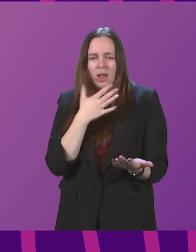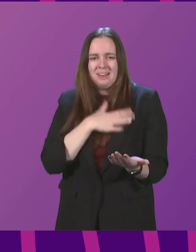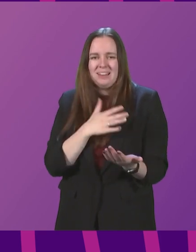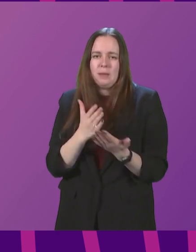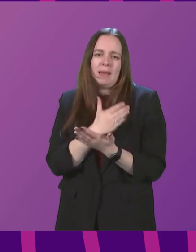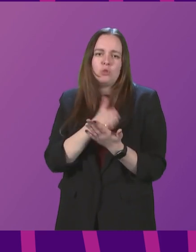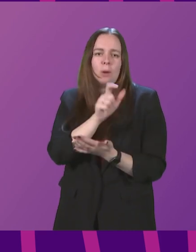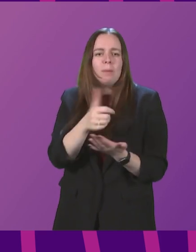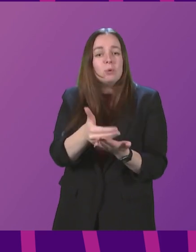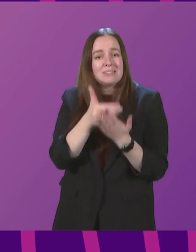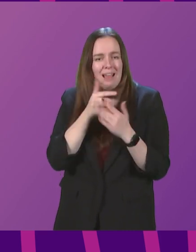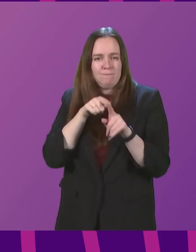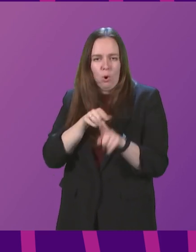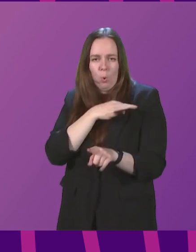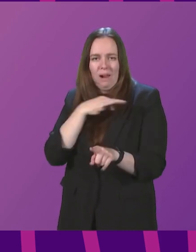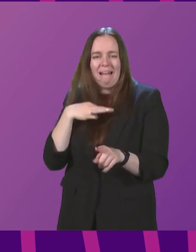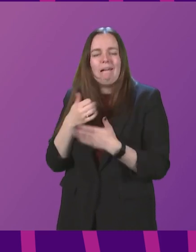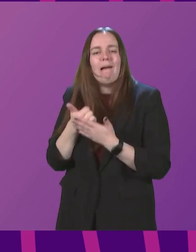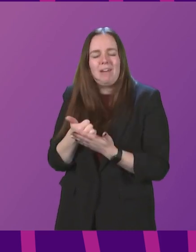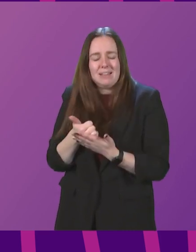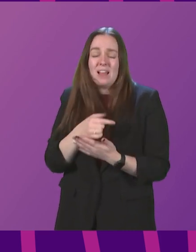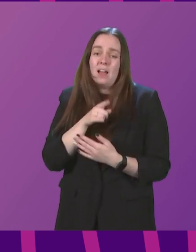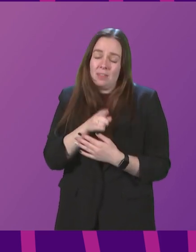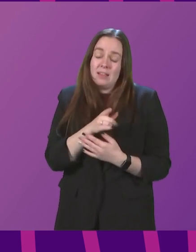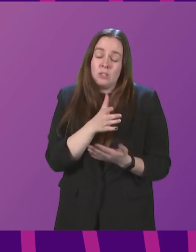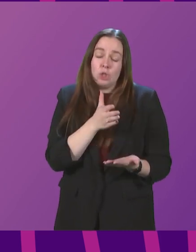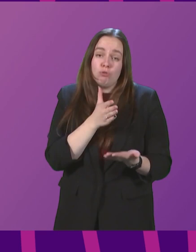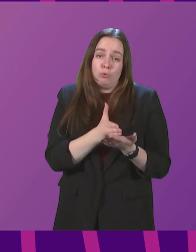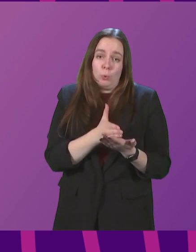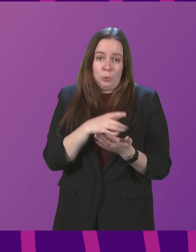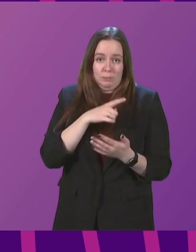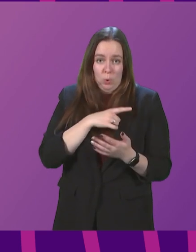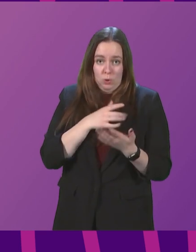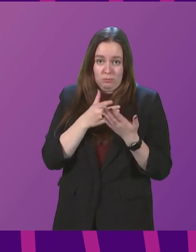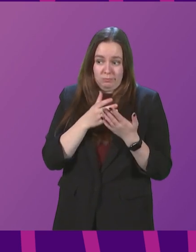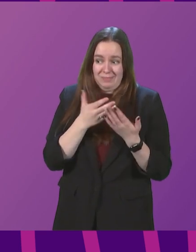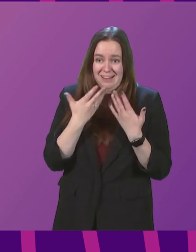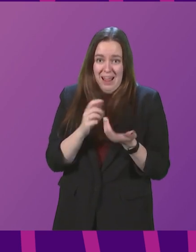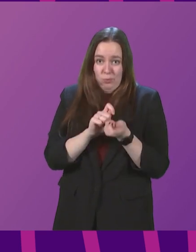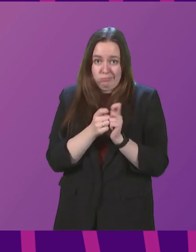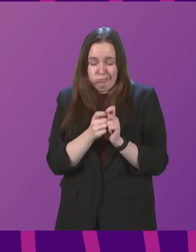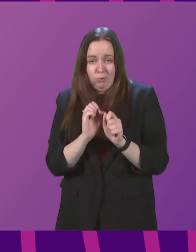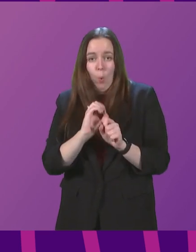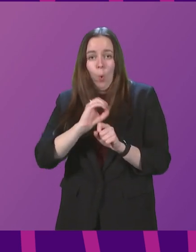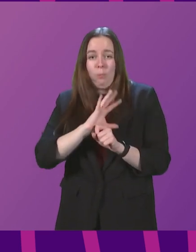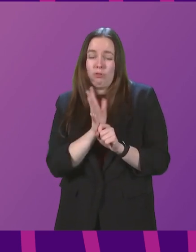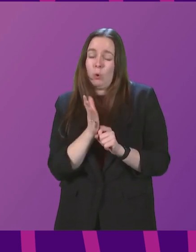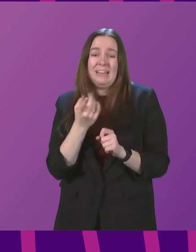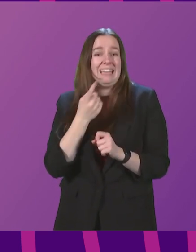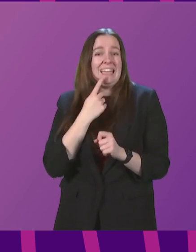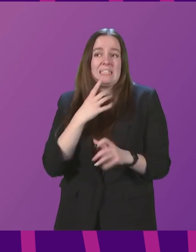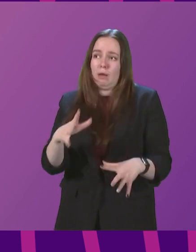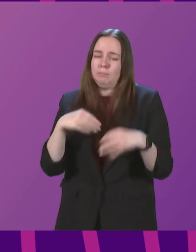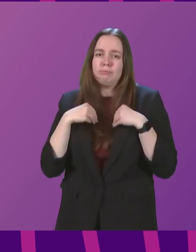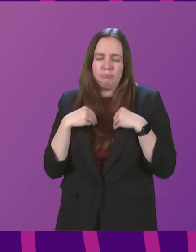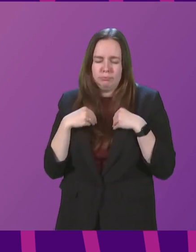with clinical and public health advice. And this is especially true, I think, given the emergence of Omicron, which is so much more infectious. However,